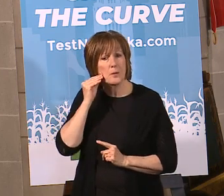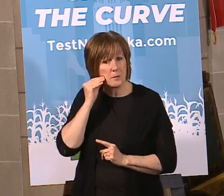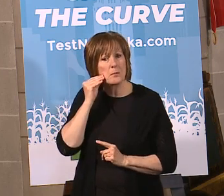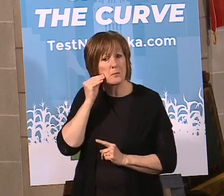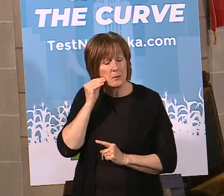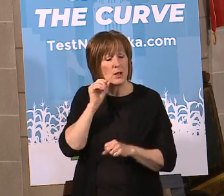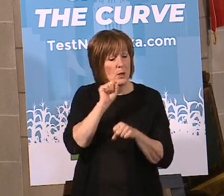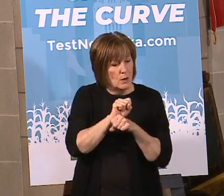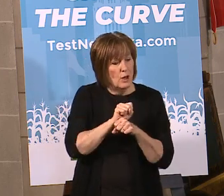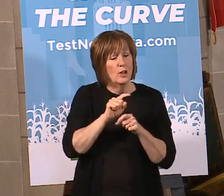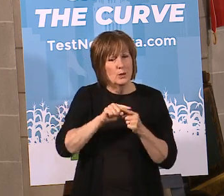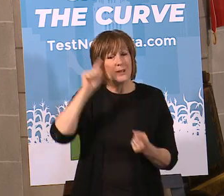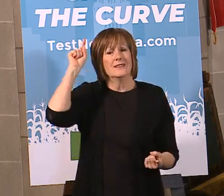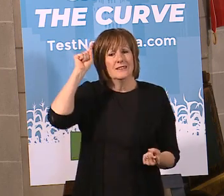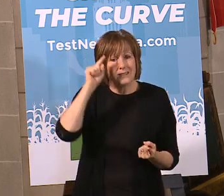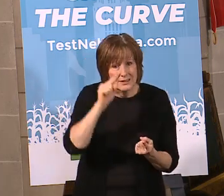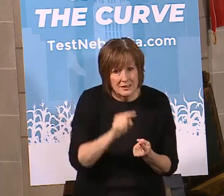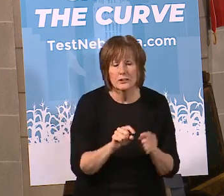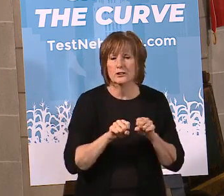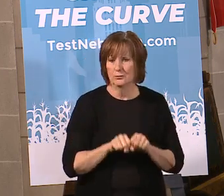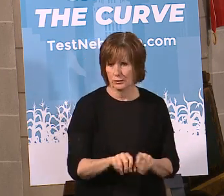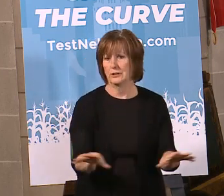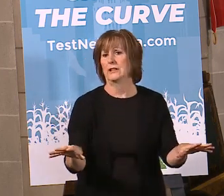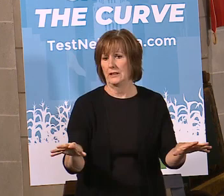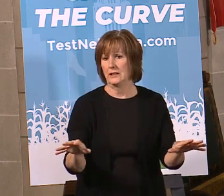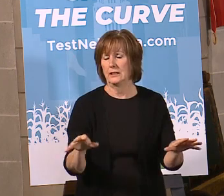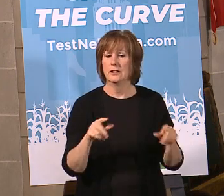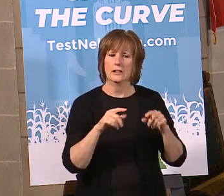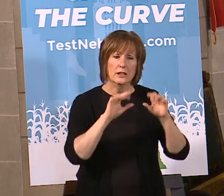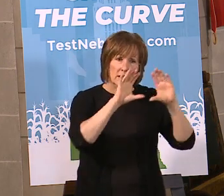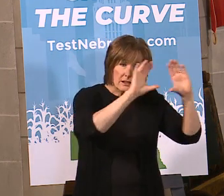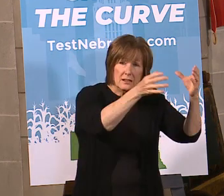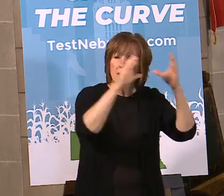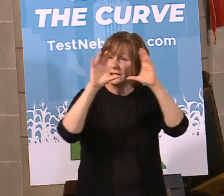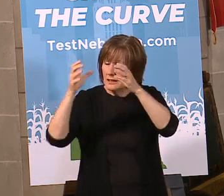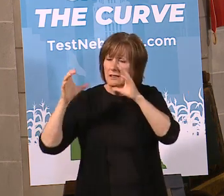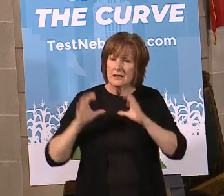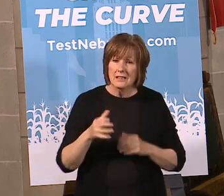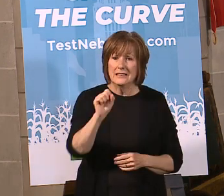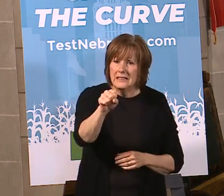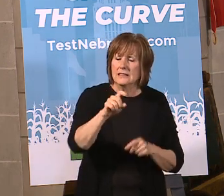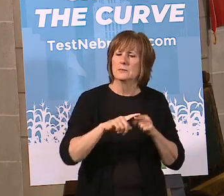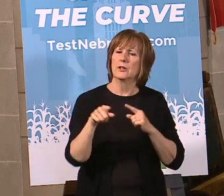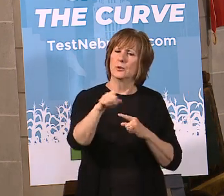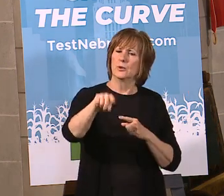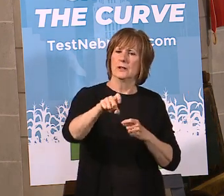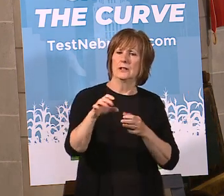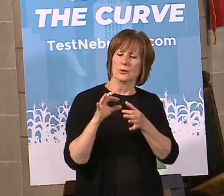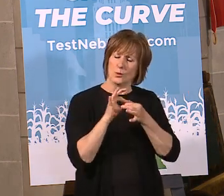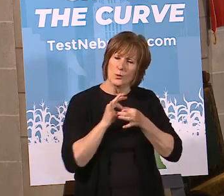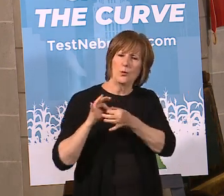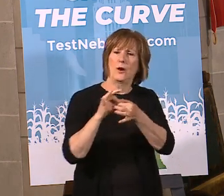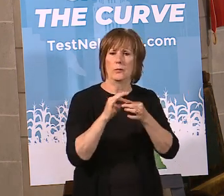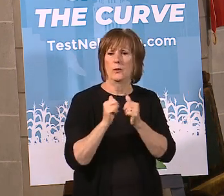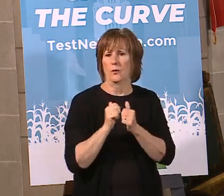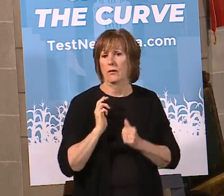working to slow the spread of virus here in Nebraska. We're trying to do this on a regional basis, but we need your cooperation to be able to help do that.